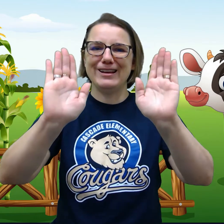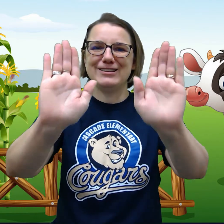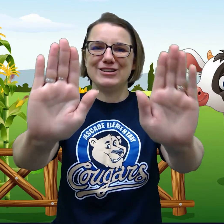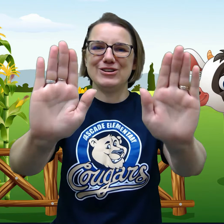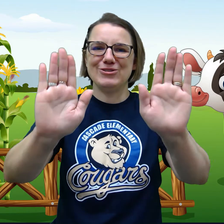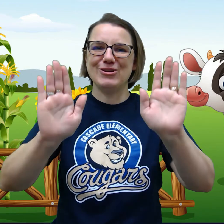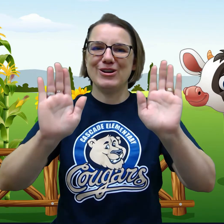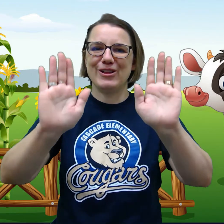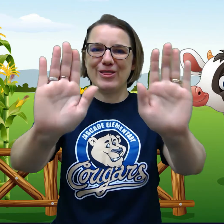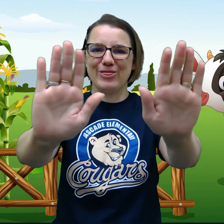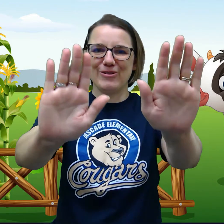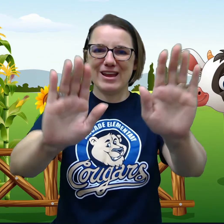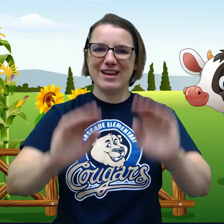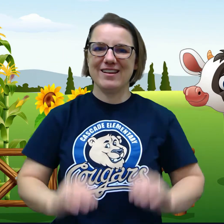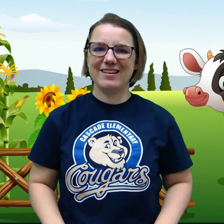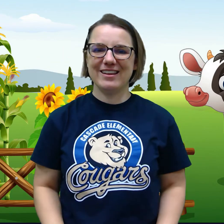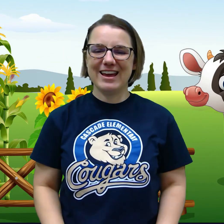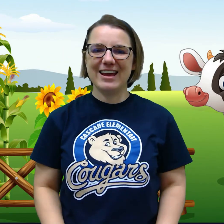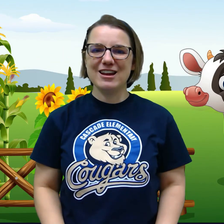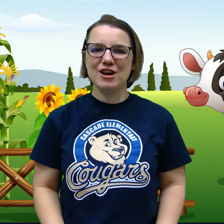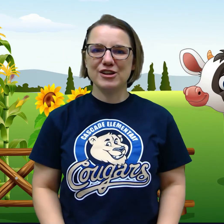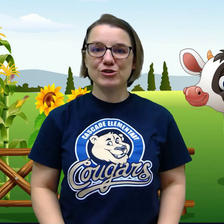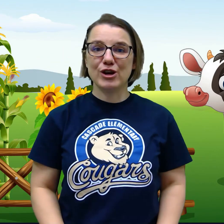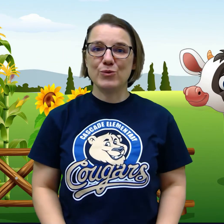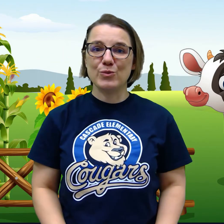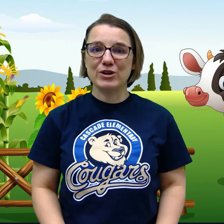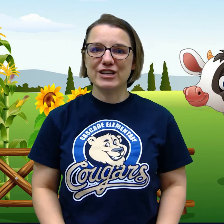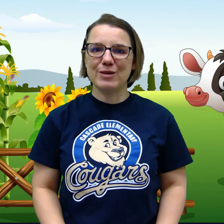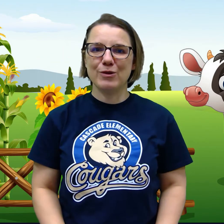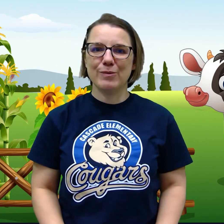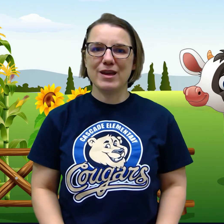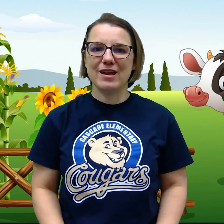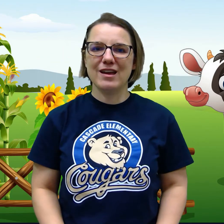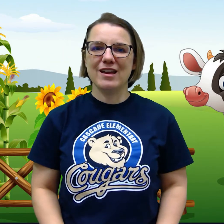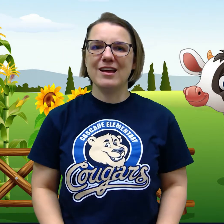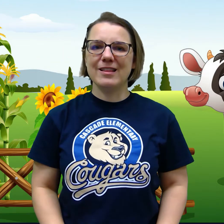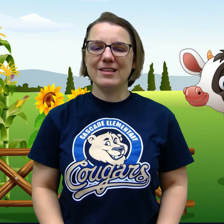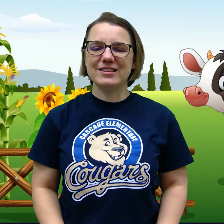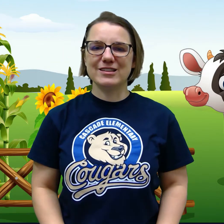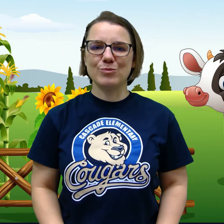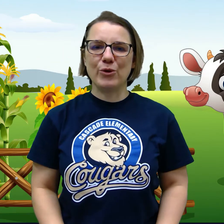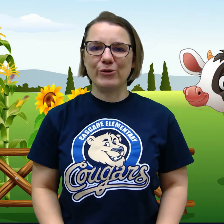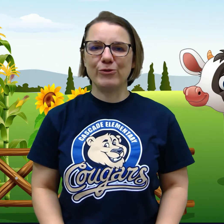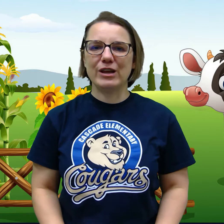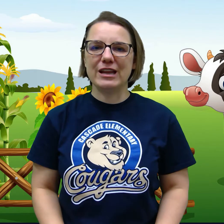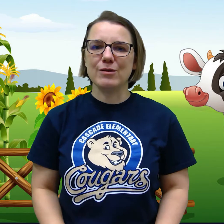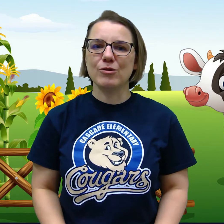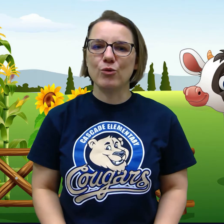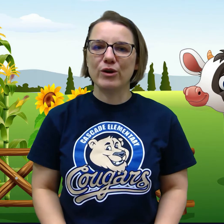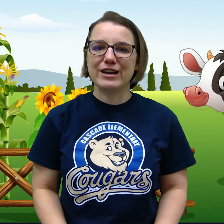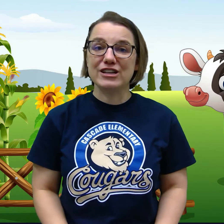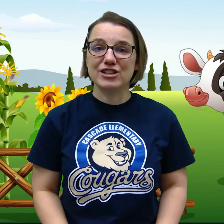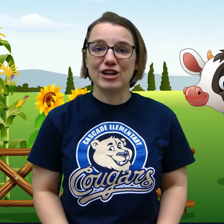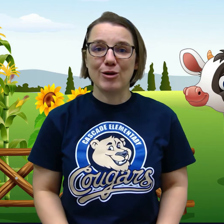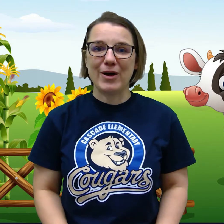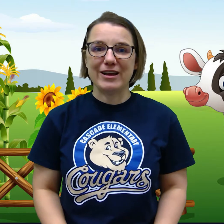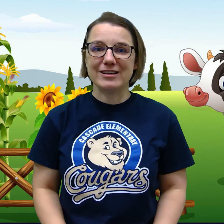two, three. Okay? Try it one more time with me. This is important for getting coordination in our bodies.